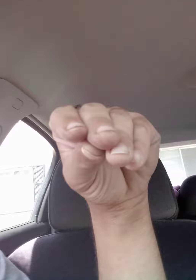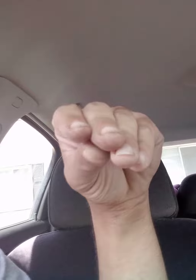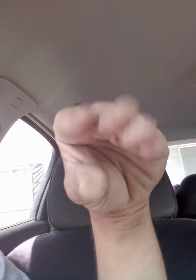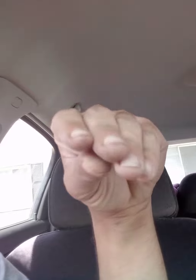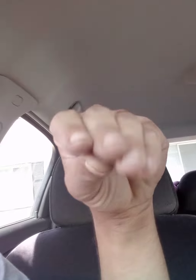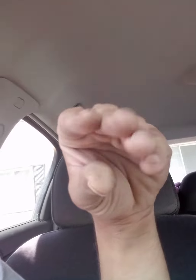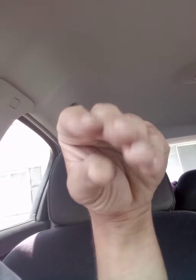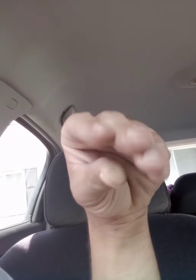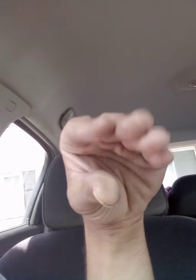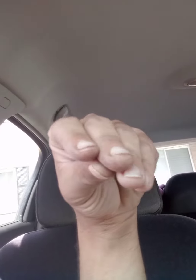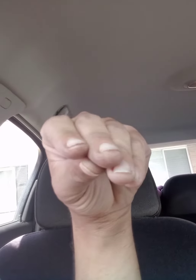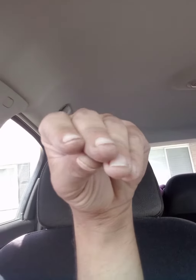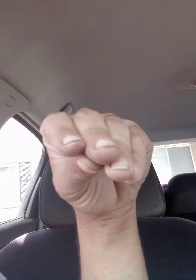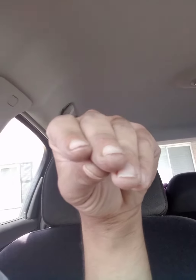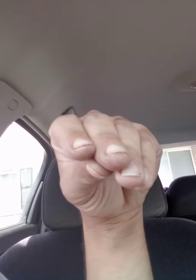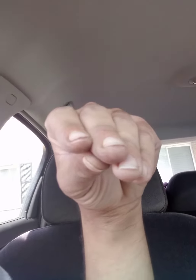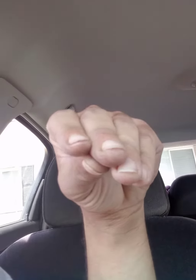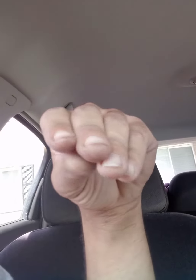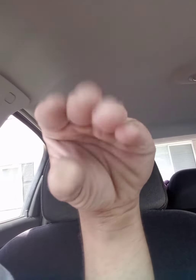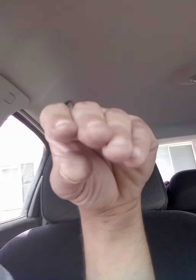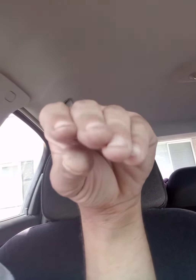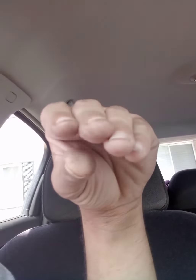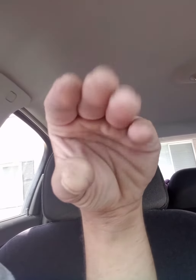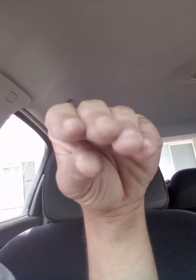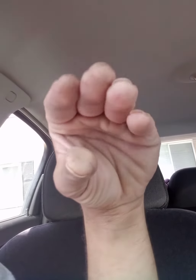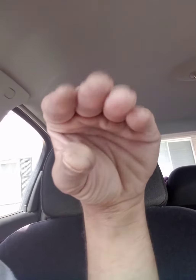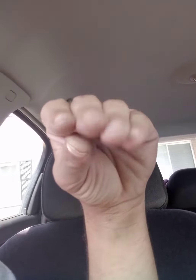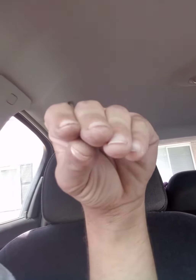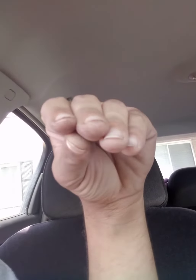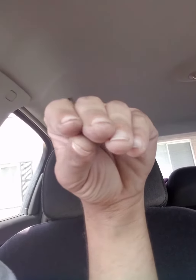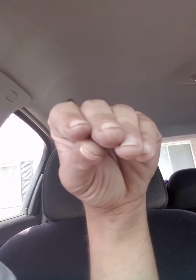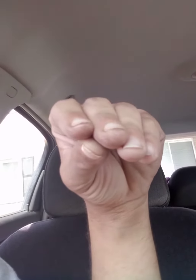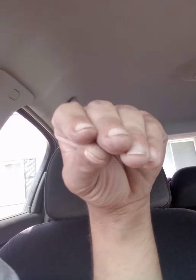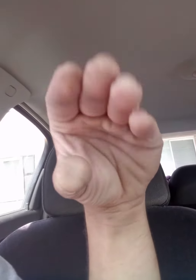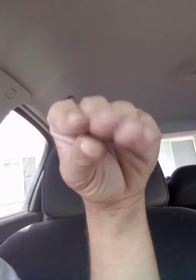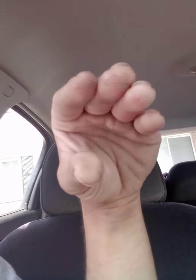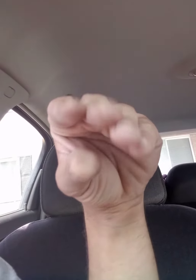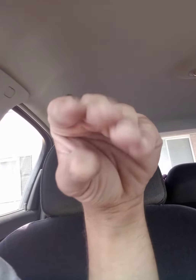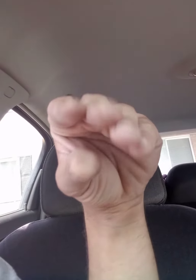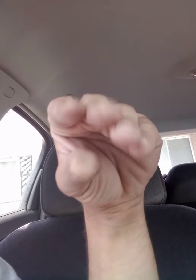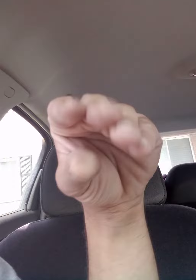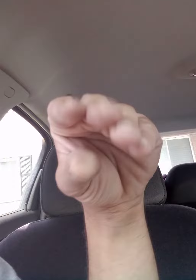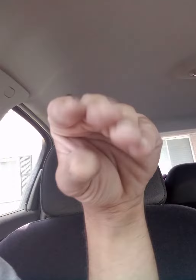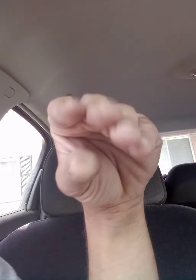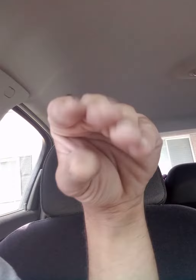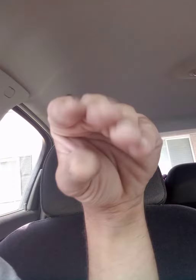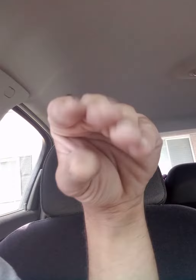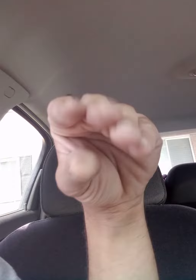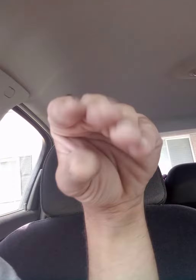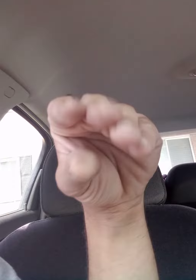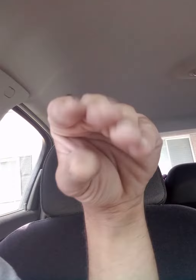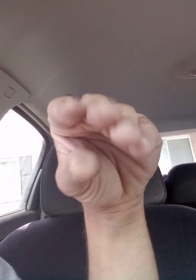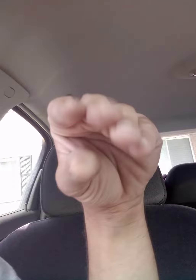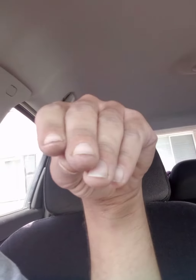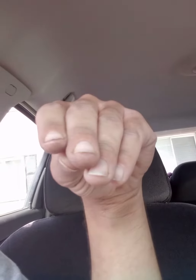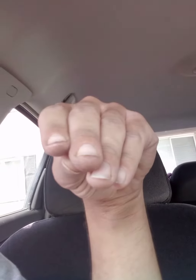mouth uh i'm going into rehab right now but yeah y'all um yeah man you know um young men